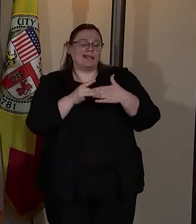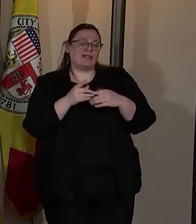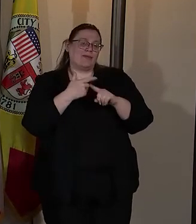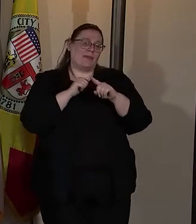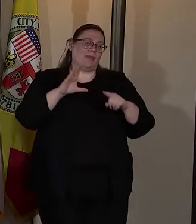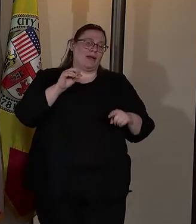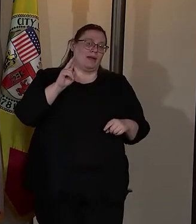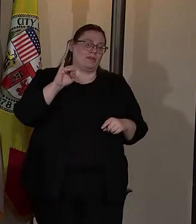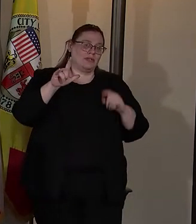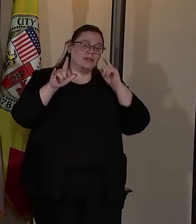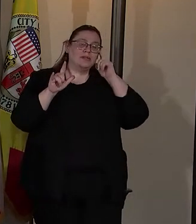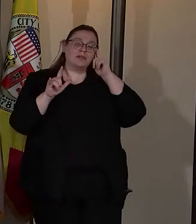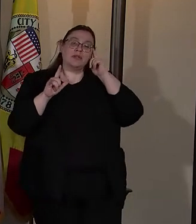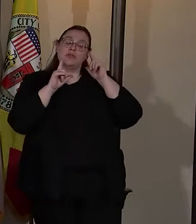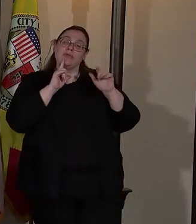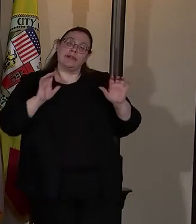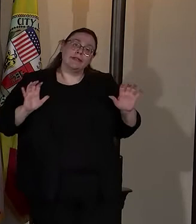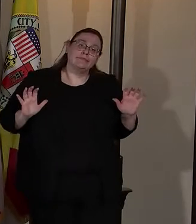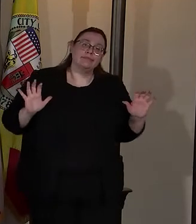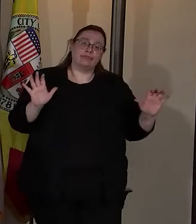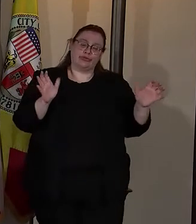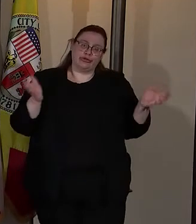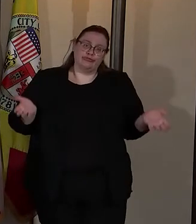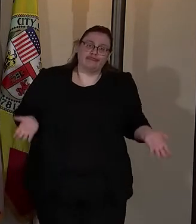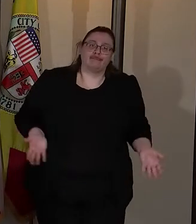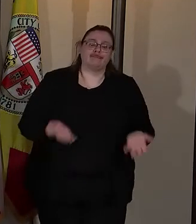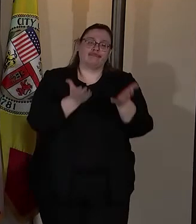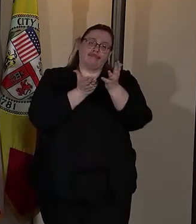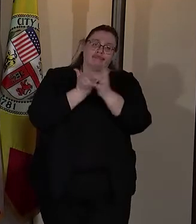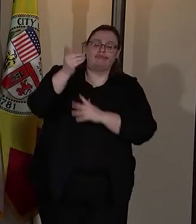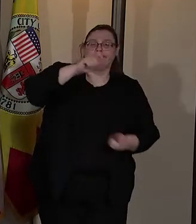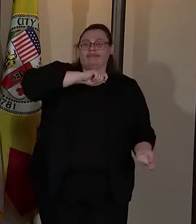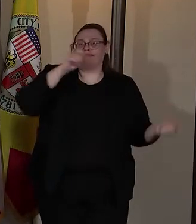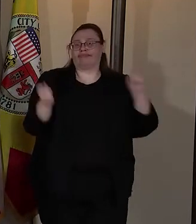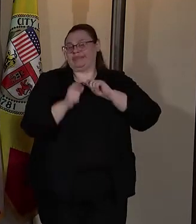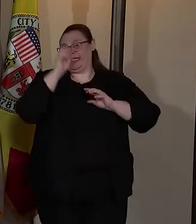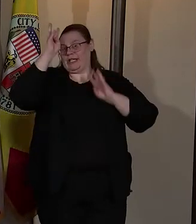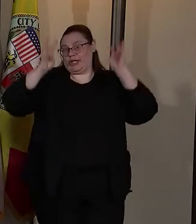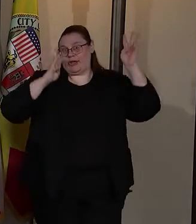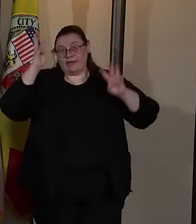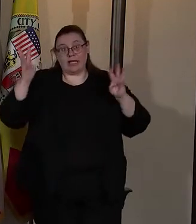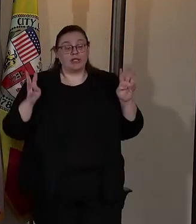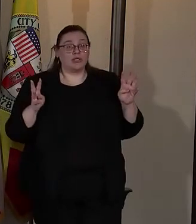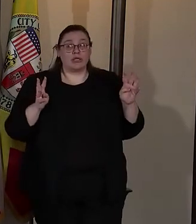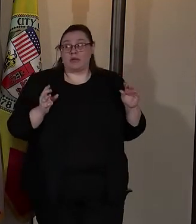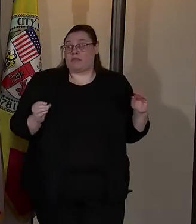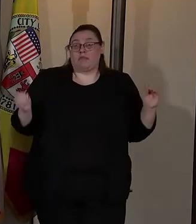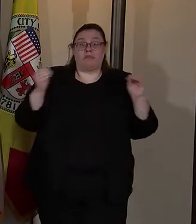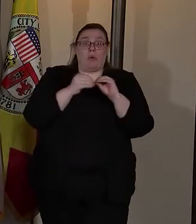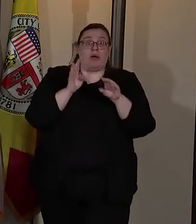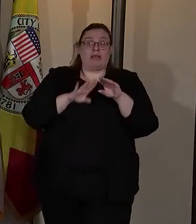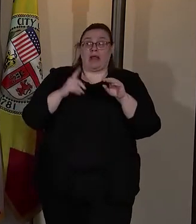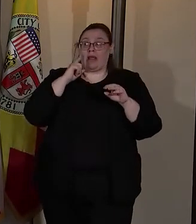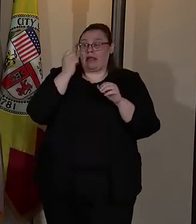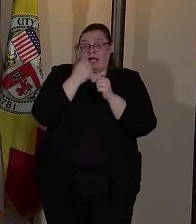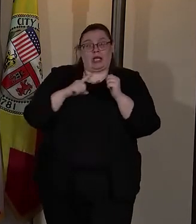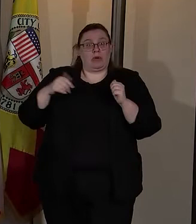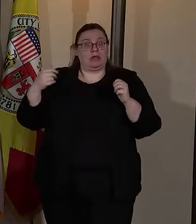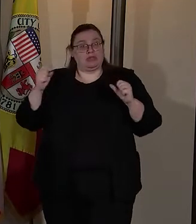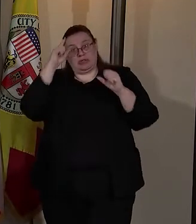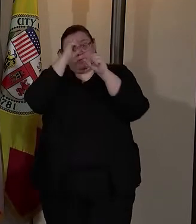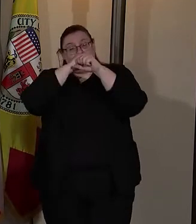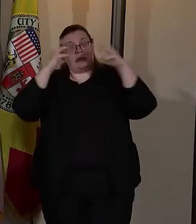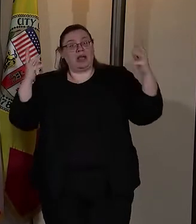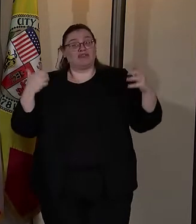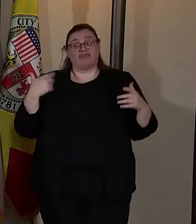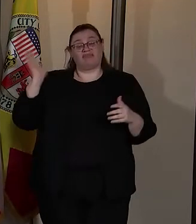for pushing forward this innovation even further than I think anybody could have imagined. When I